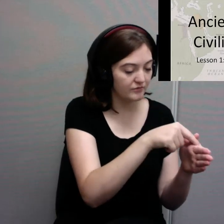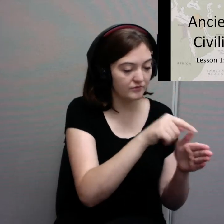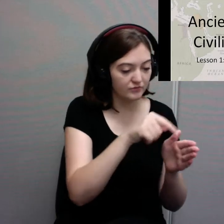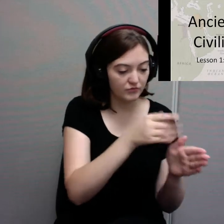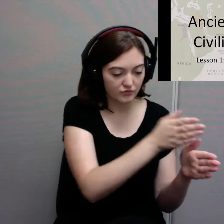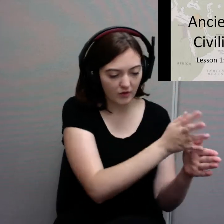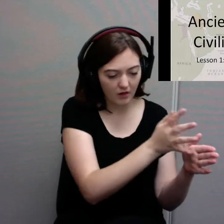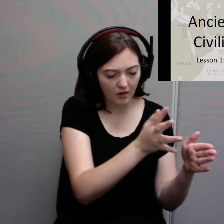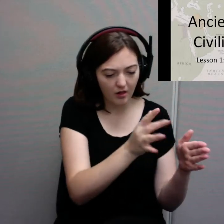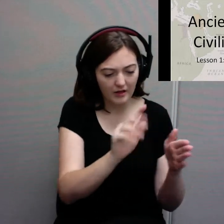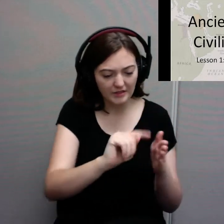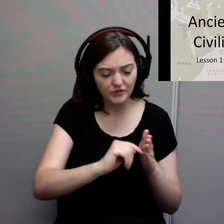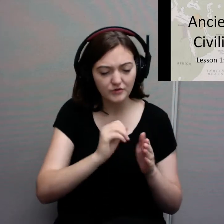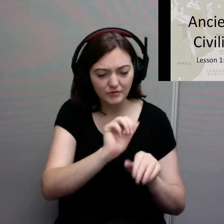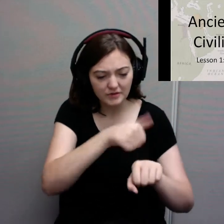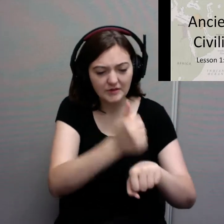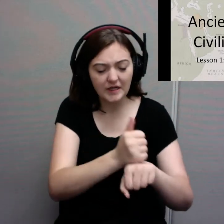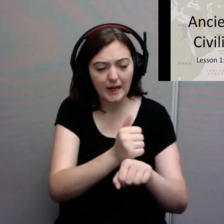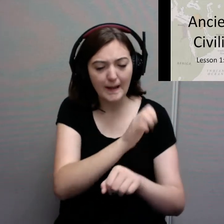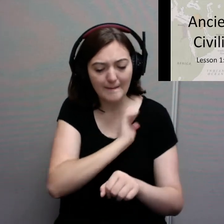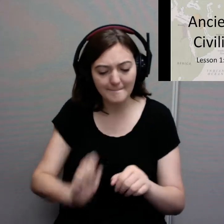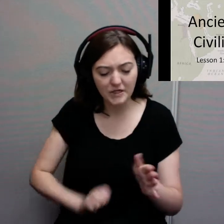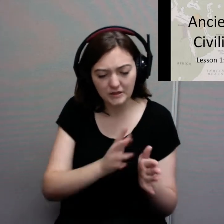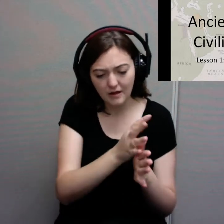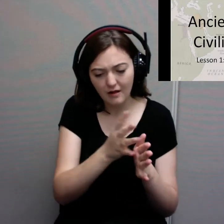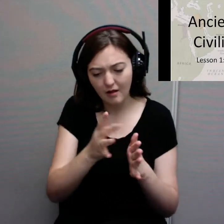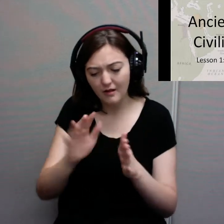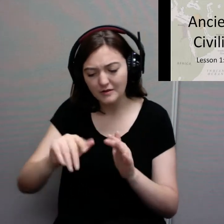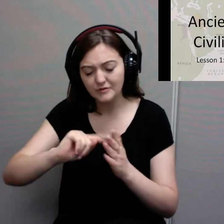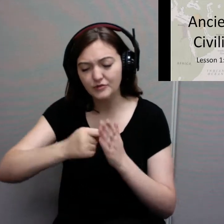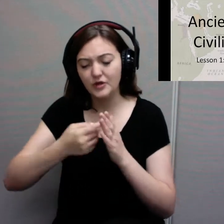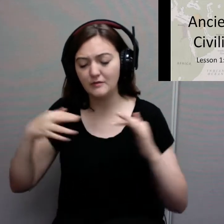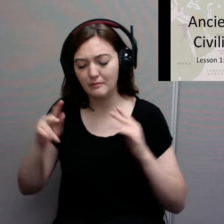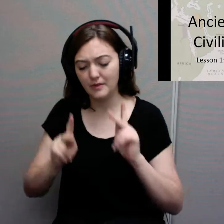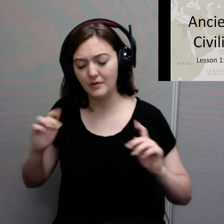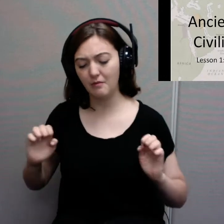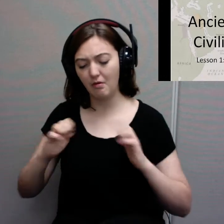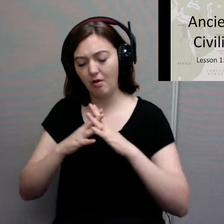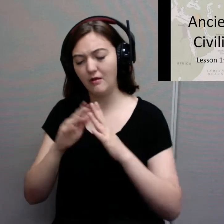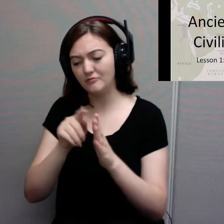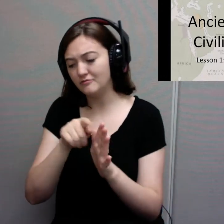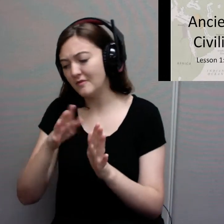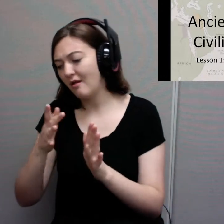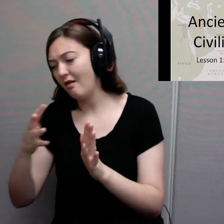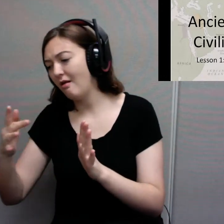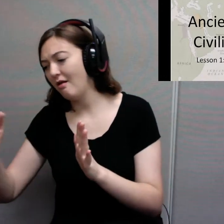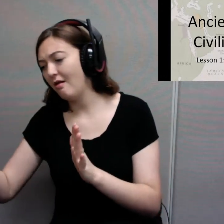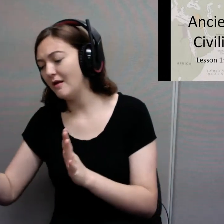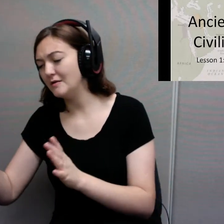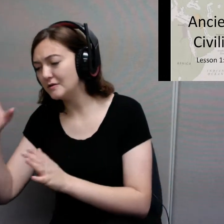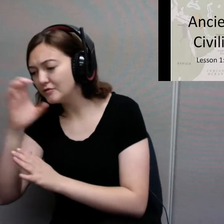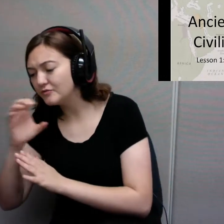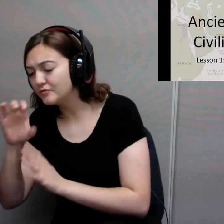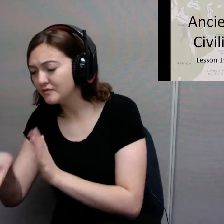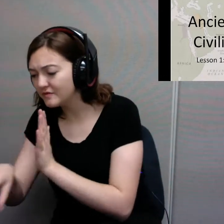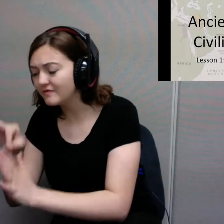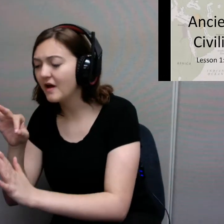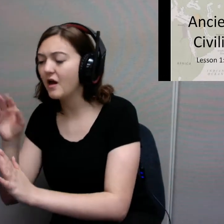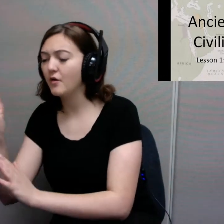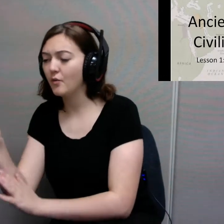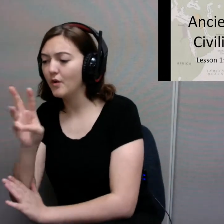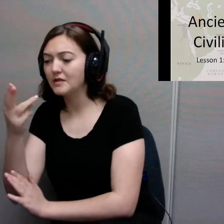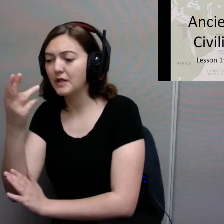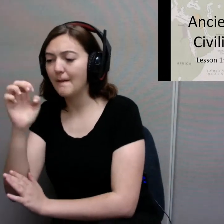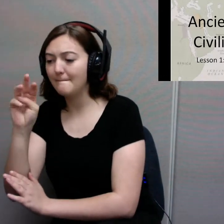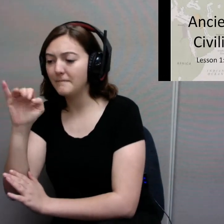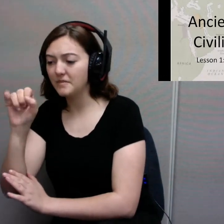civilizations, all the way through exploration of the Western Hemisphere. And we're going to start off looking at